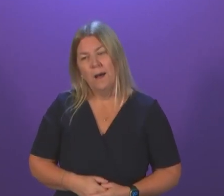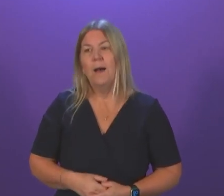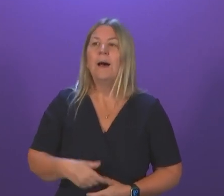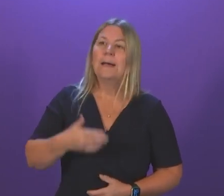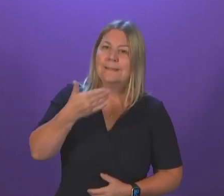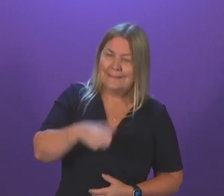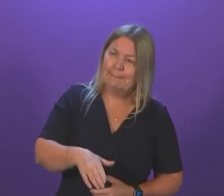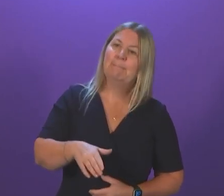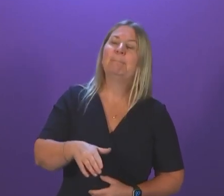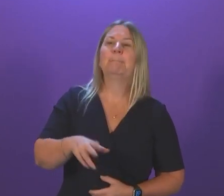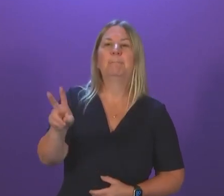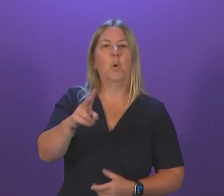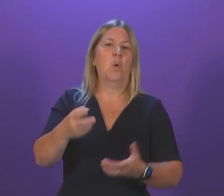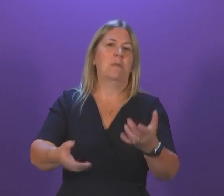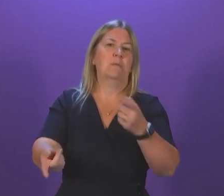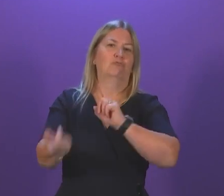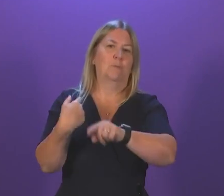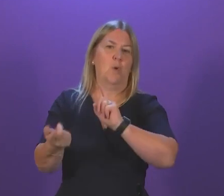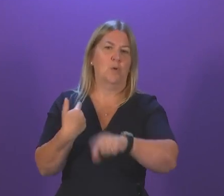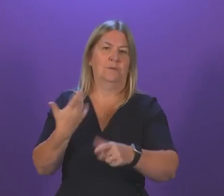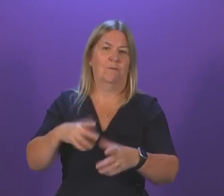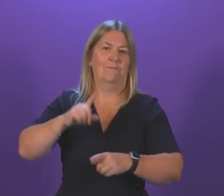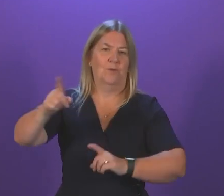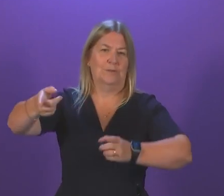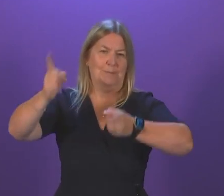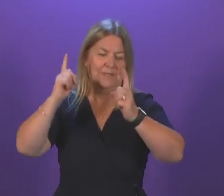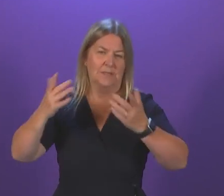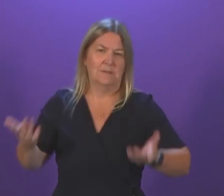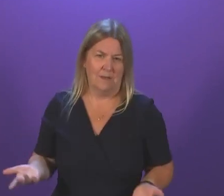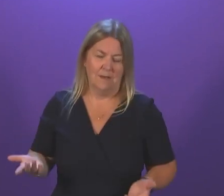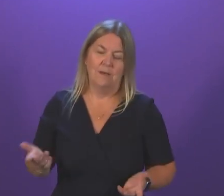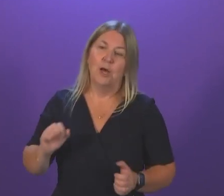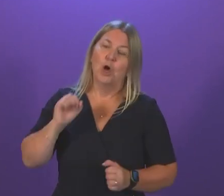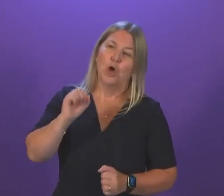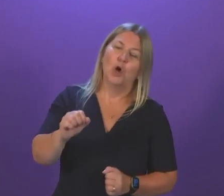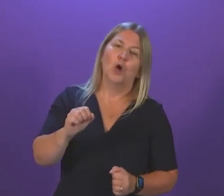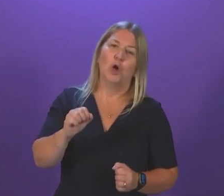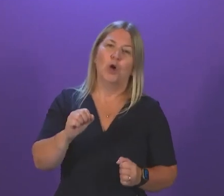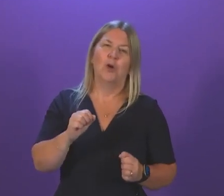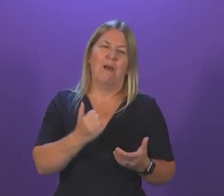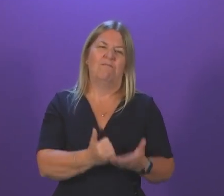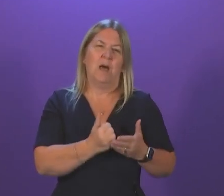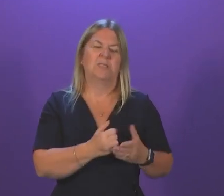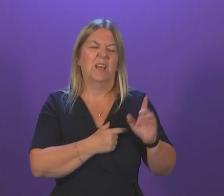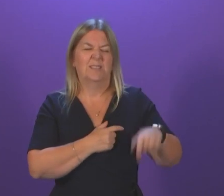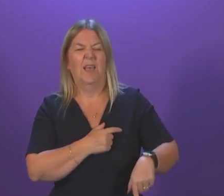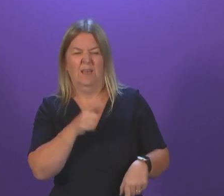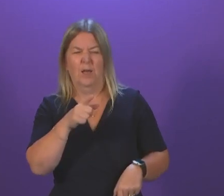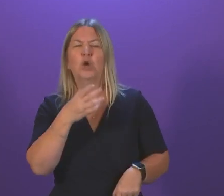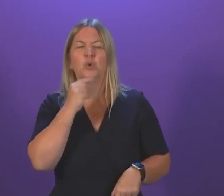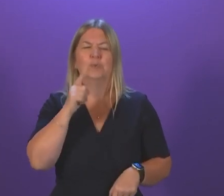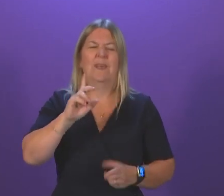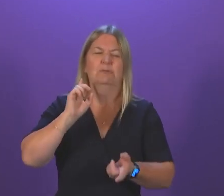this statistic about A&E consultants. Clearly, one of her many, many media advisors told her, this is a zinger. Use this answer